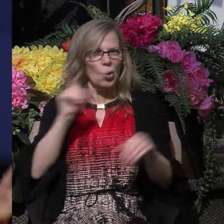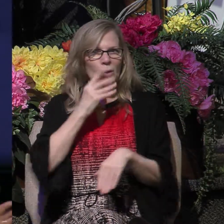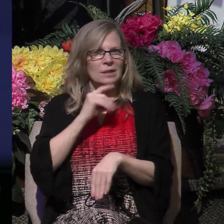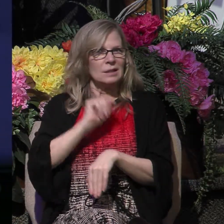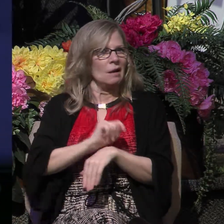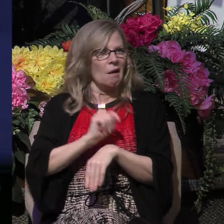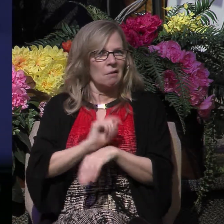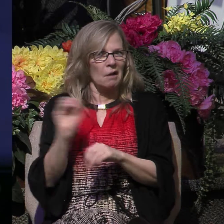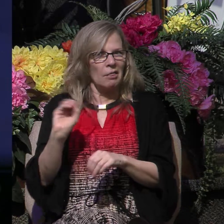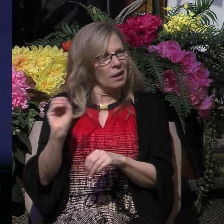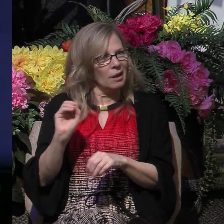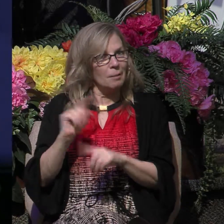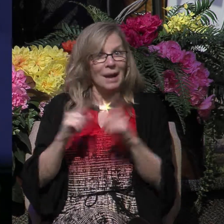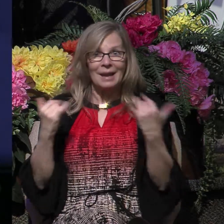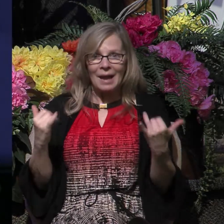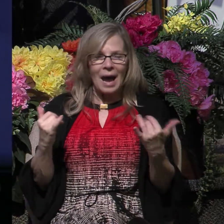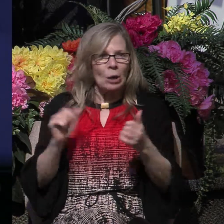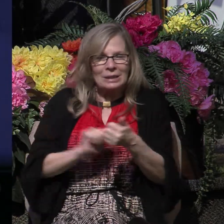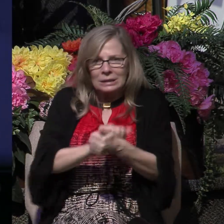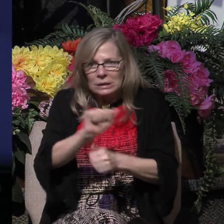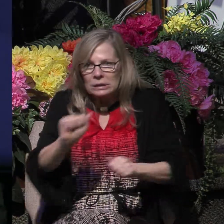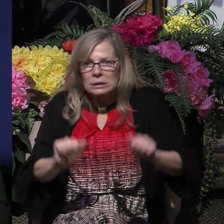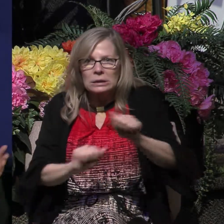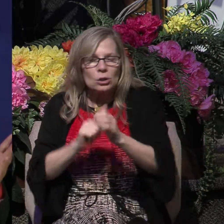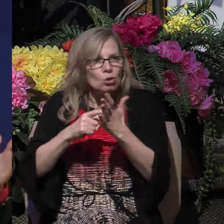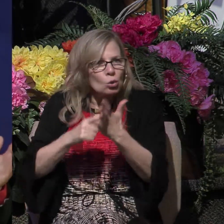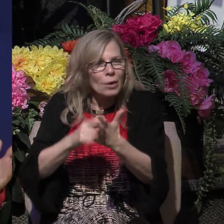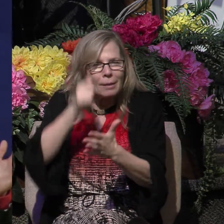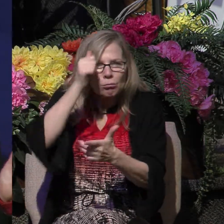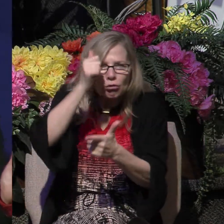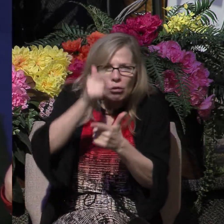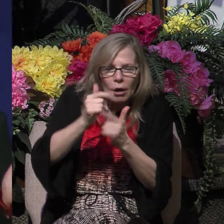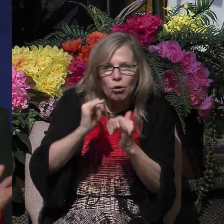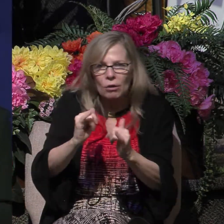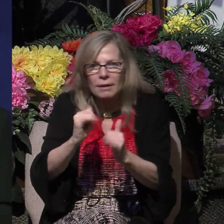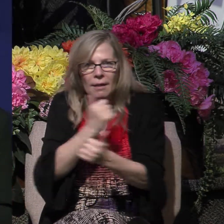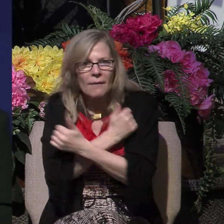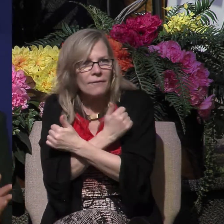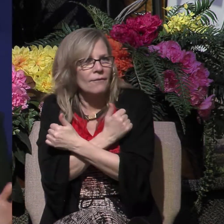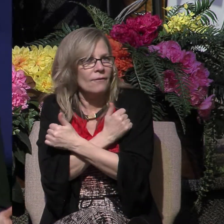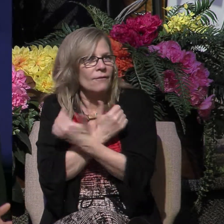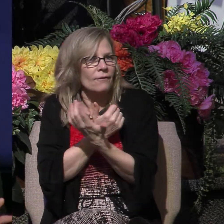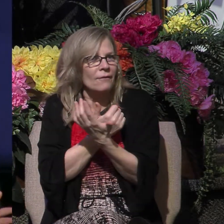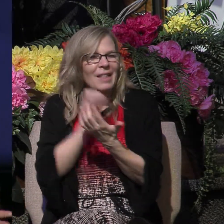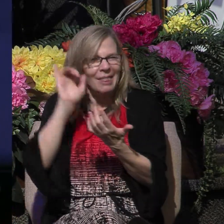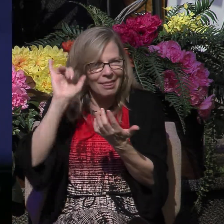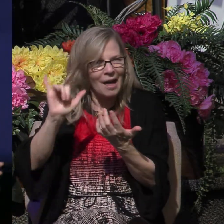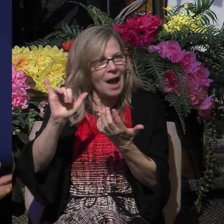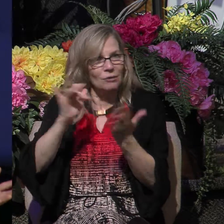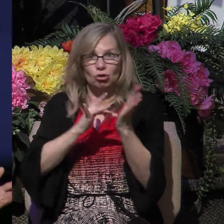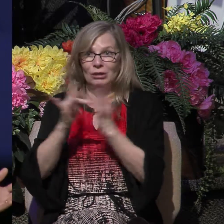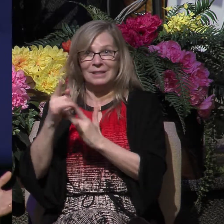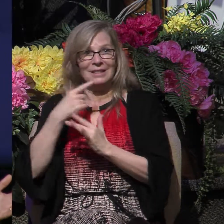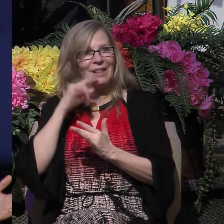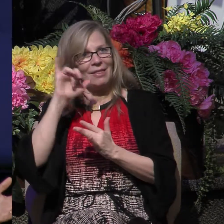wounds. They're his brothers. He's showing them brotherly love. And folks, that's exactly what Jesus said is the mark of being one of his followers.